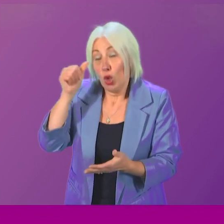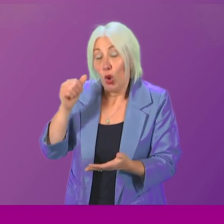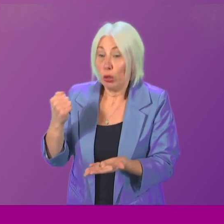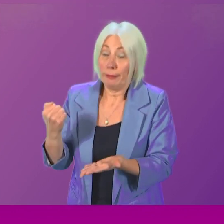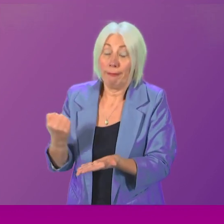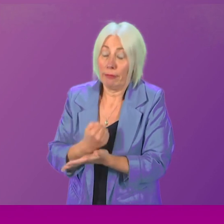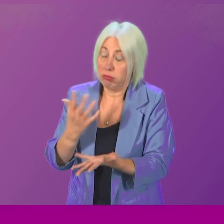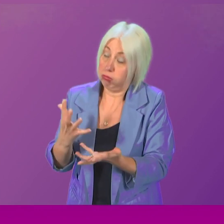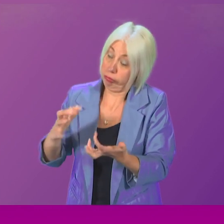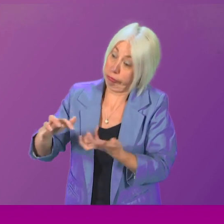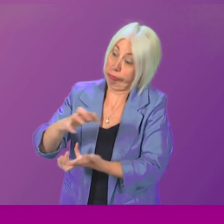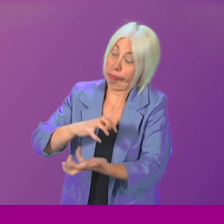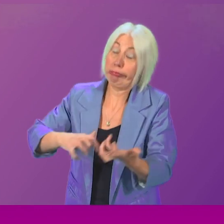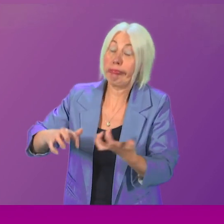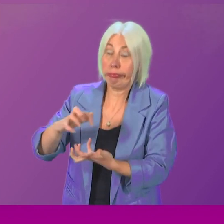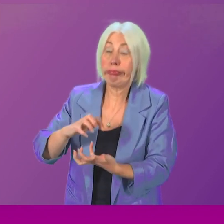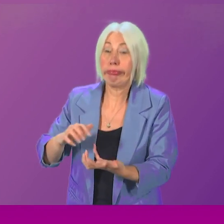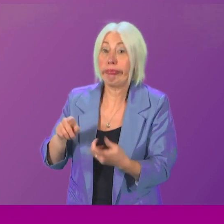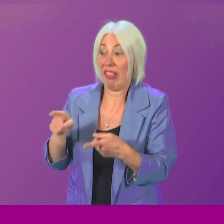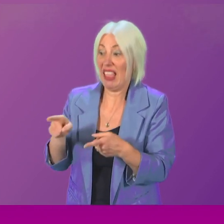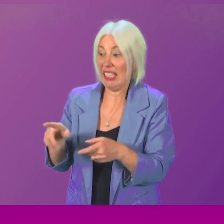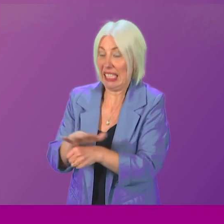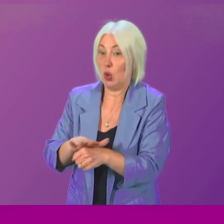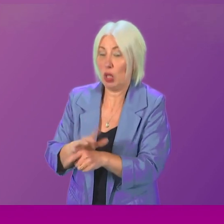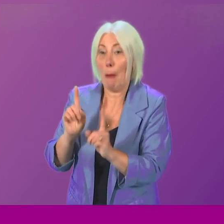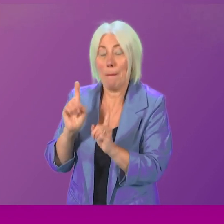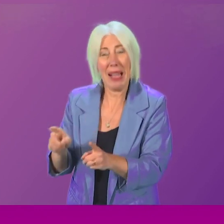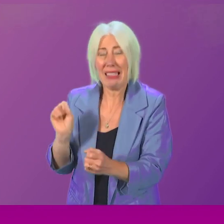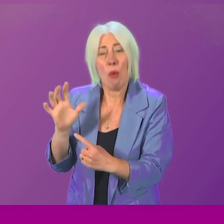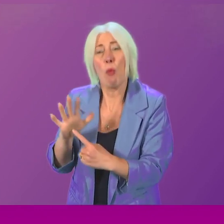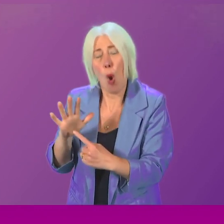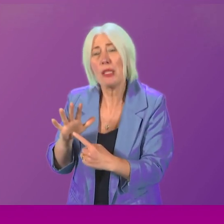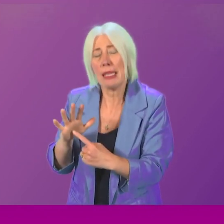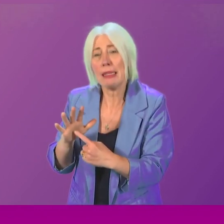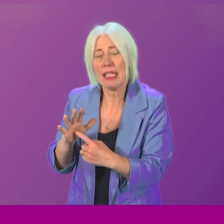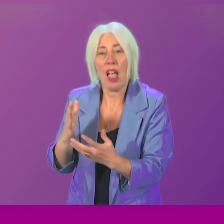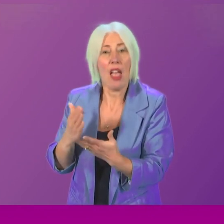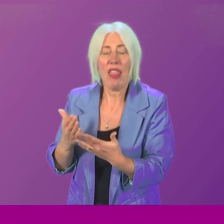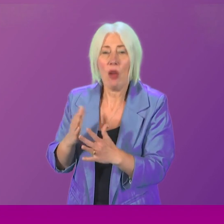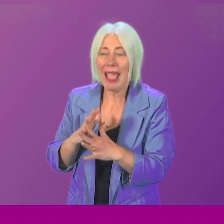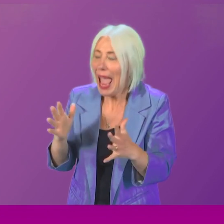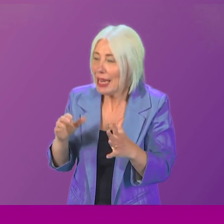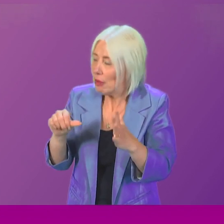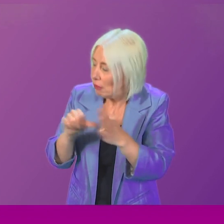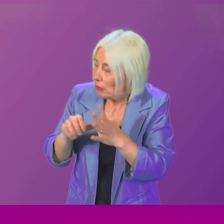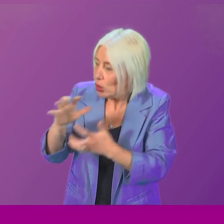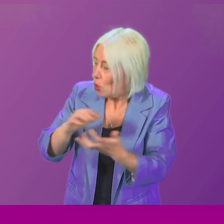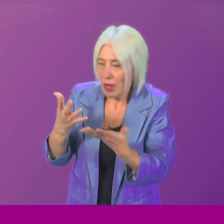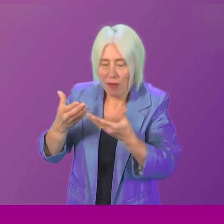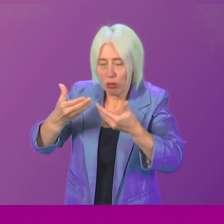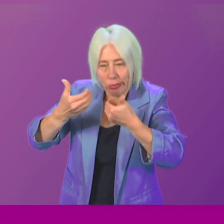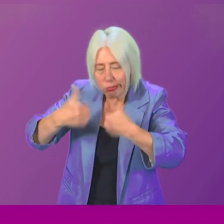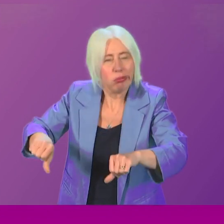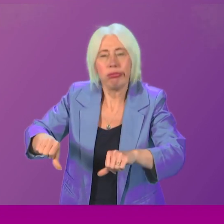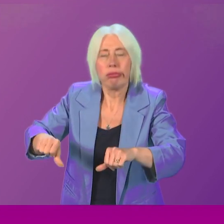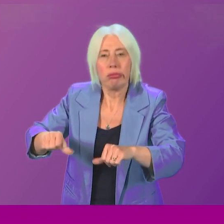some complexities involved in all of this, but it is important, nevertheless, that we overcome these complexities. And I want